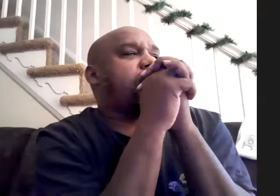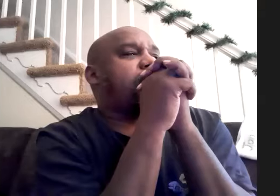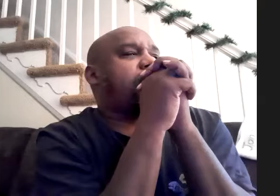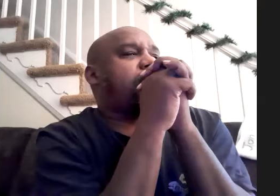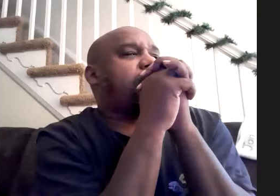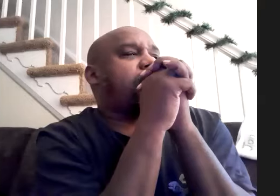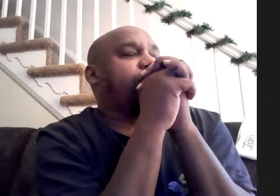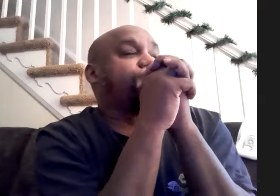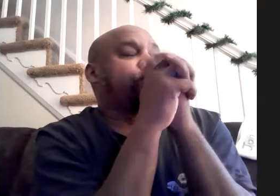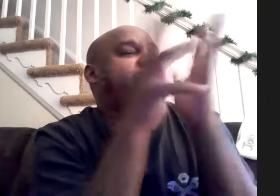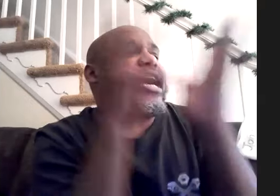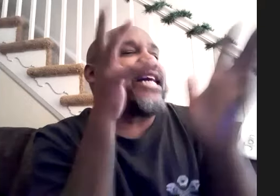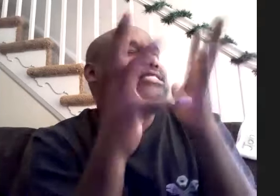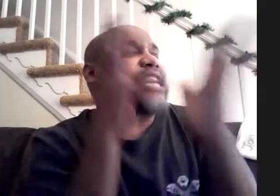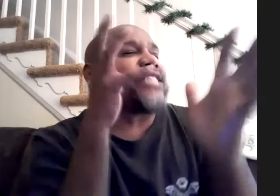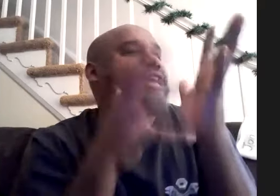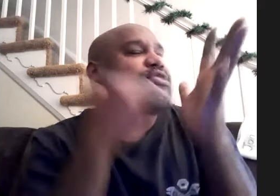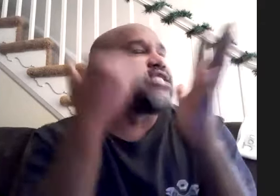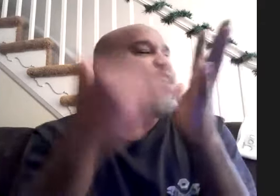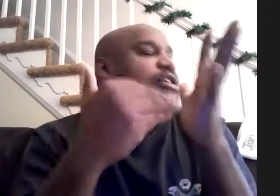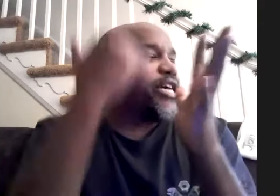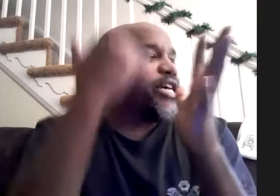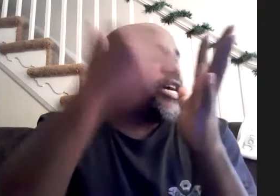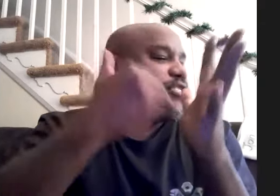those are at that's that one's gotta it's